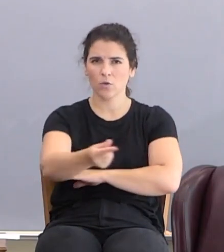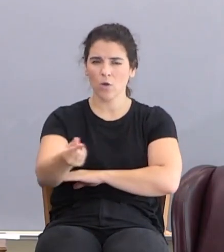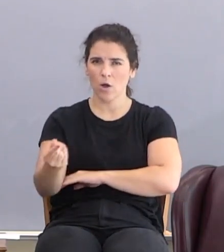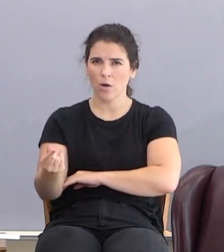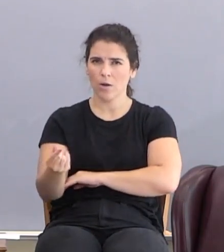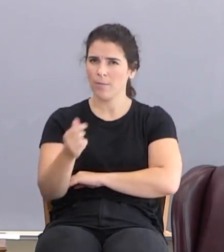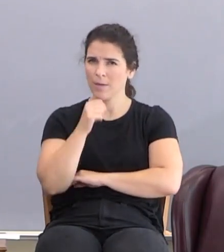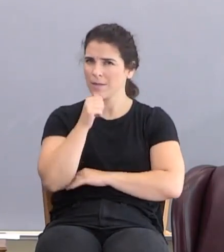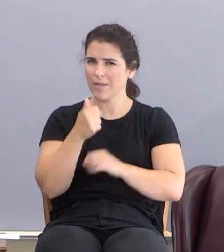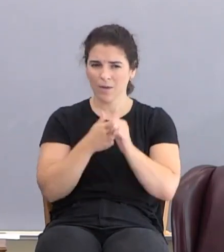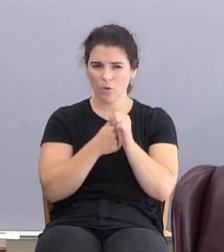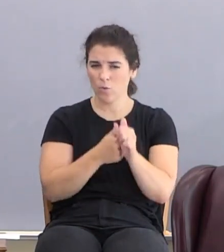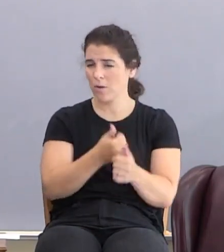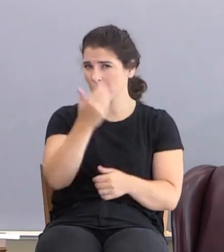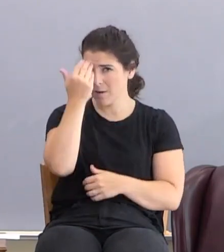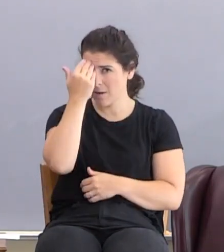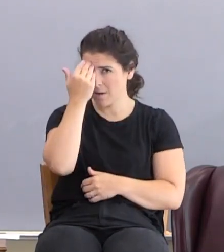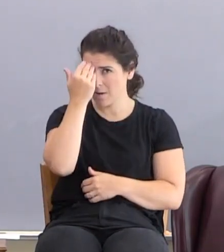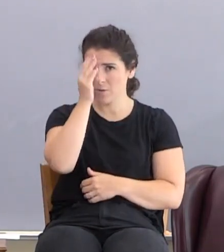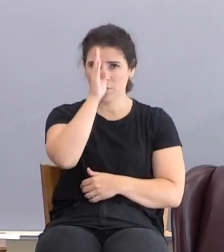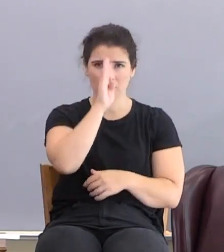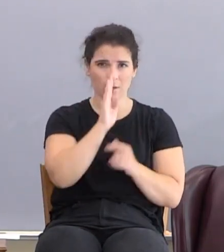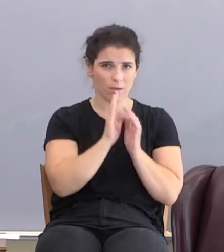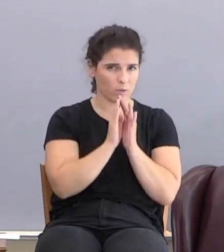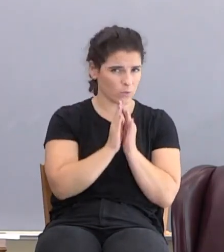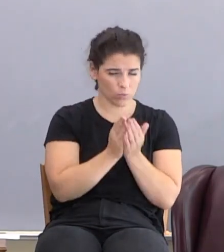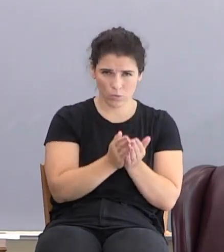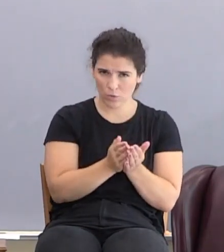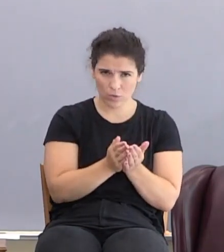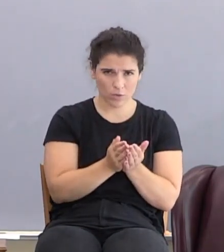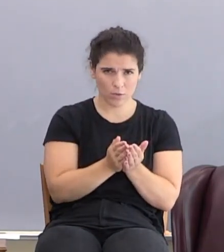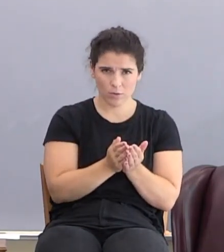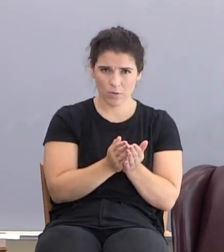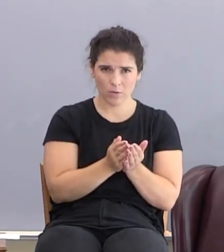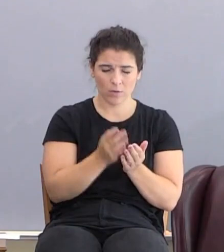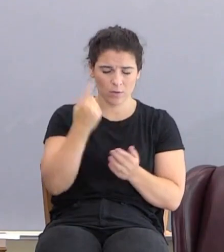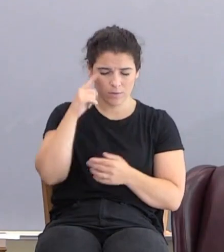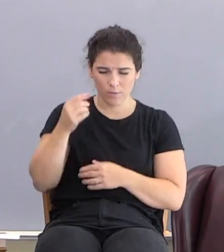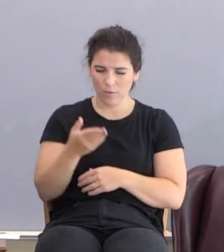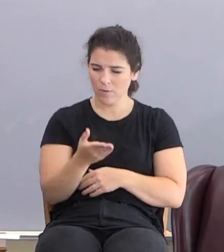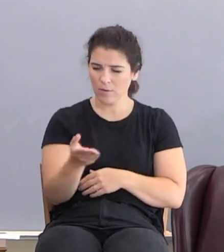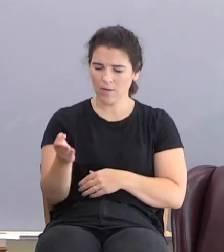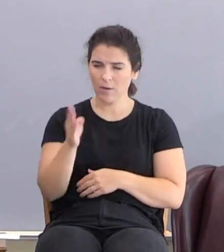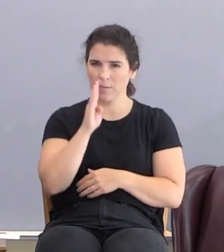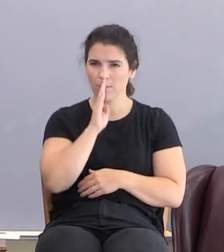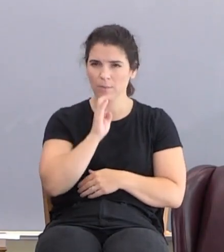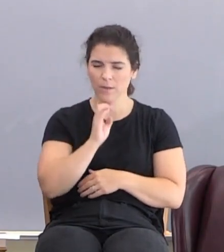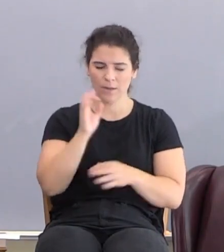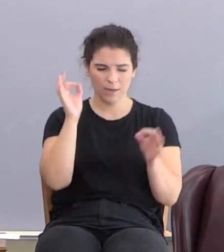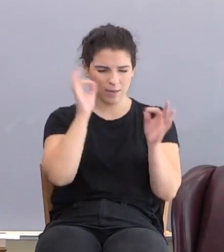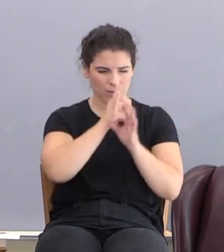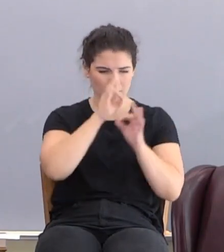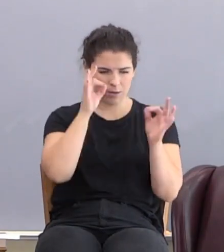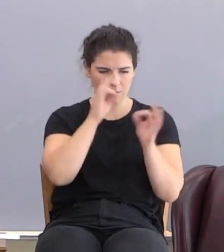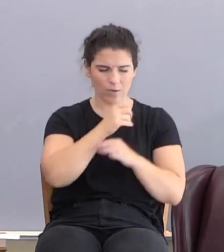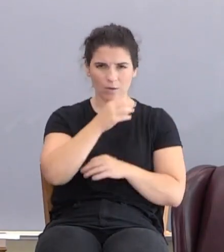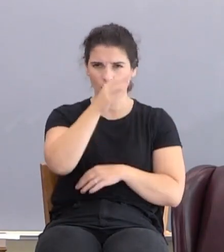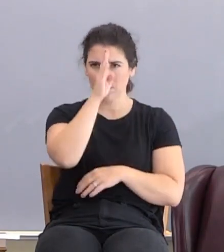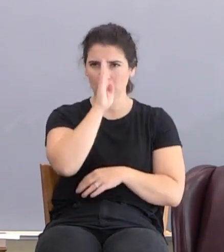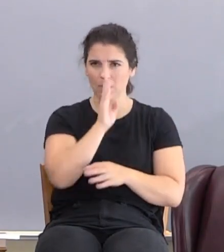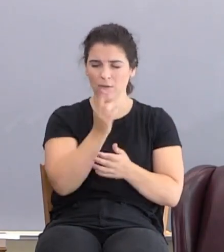But it's not according to knowledge. It's not according to God's Word. For they, being ignorant of God's righteousness,